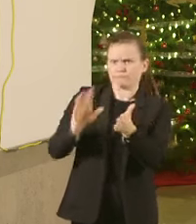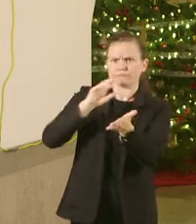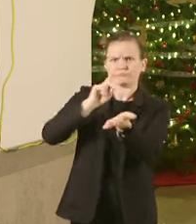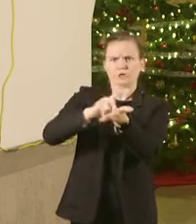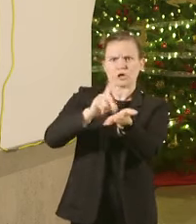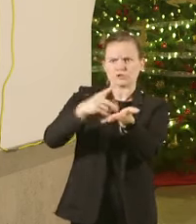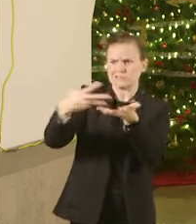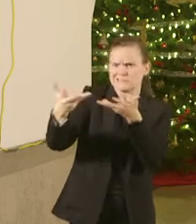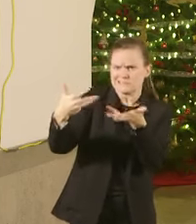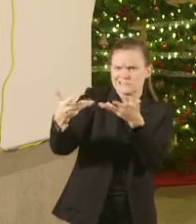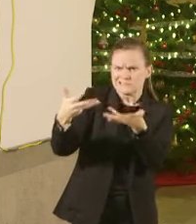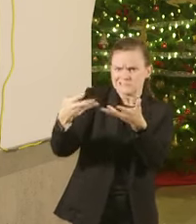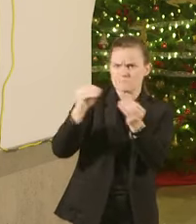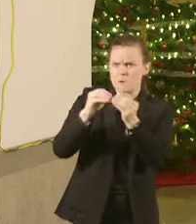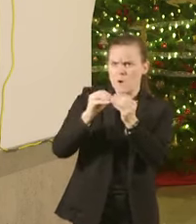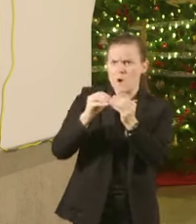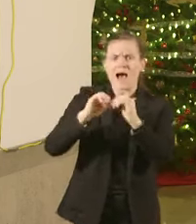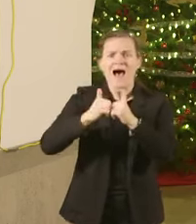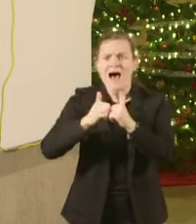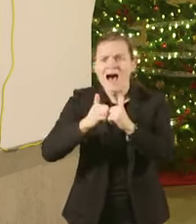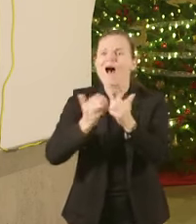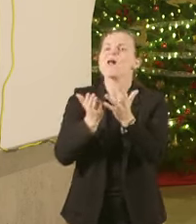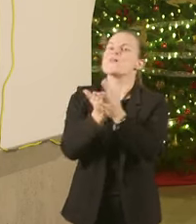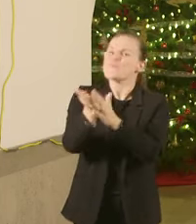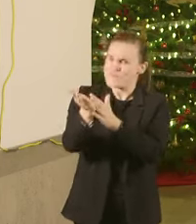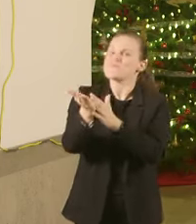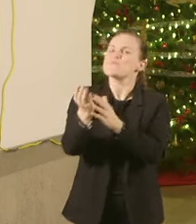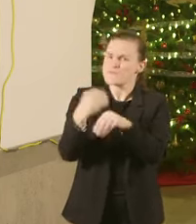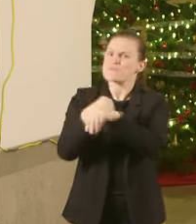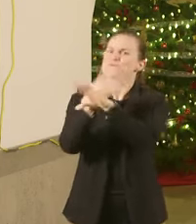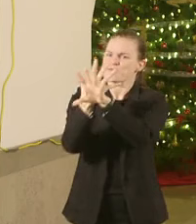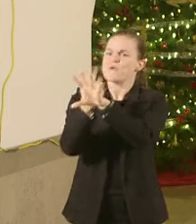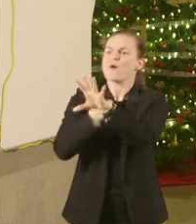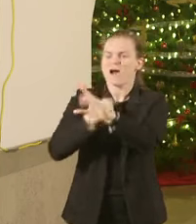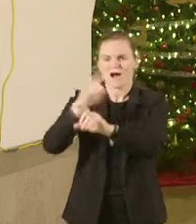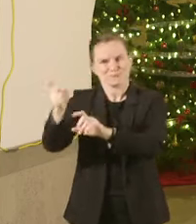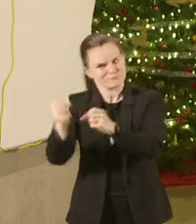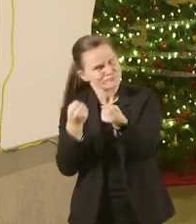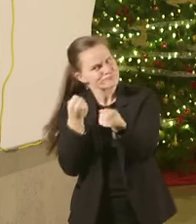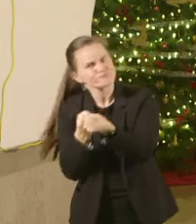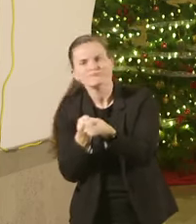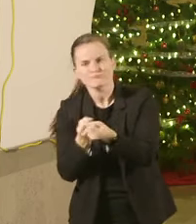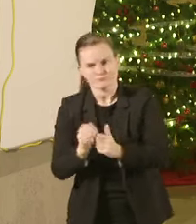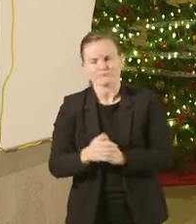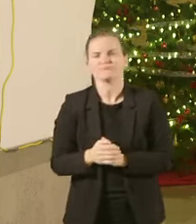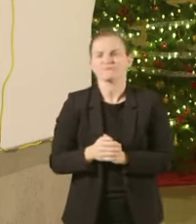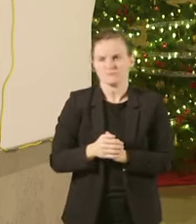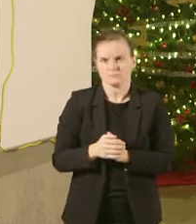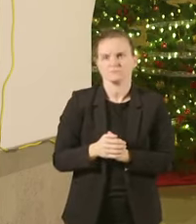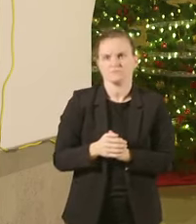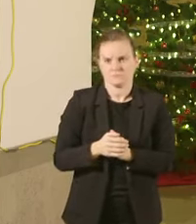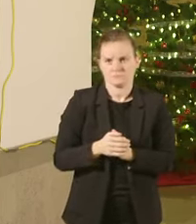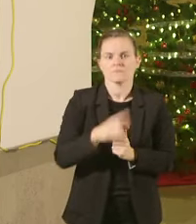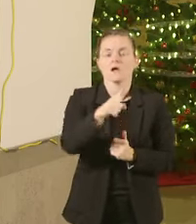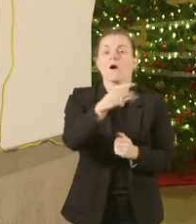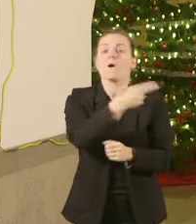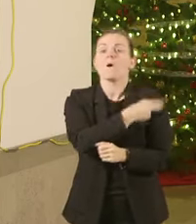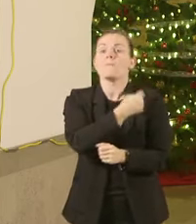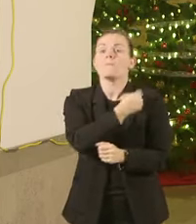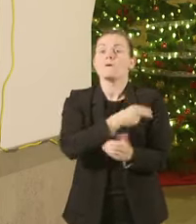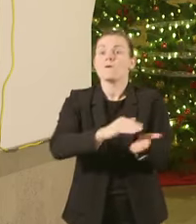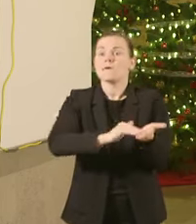and we have granted and secured numerous other waivers to expand hospital capacity I'm sorry